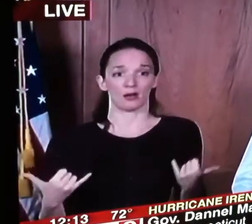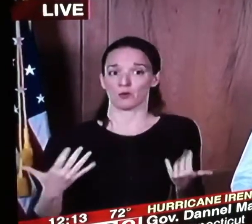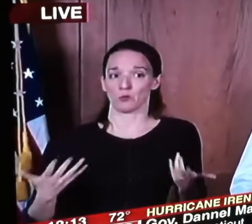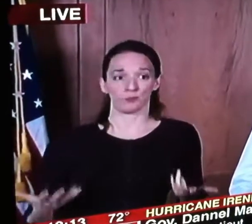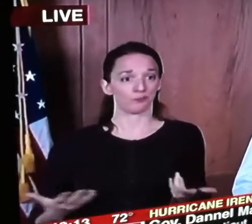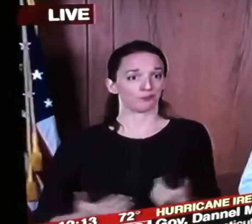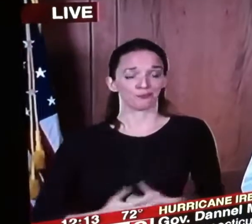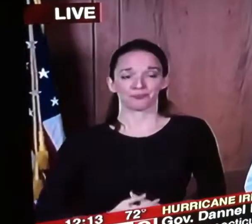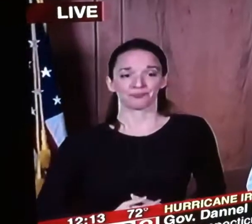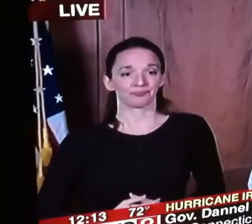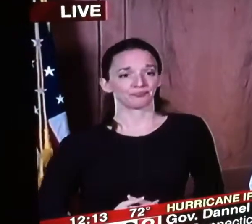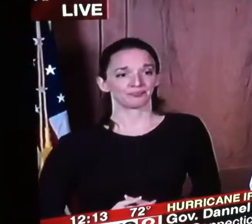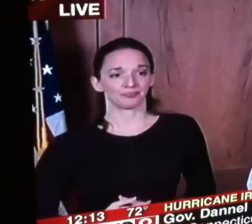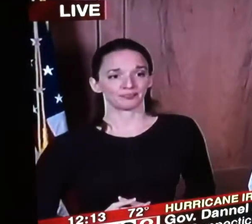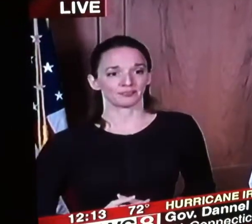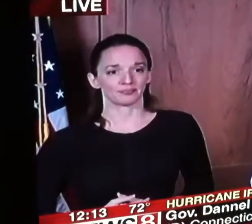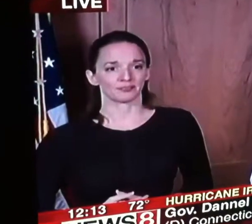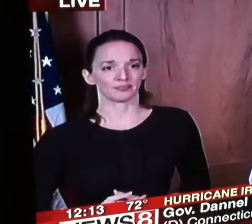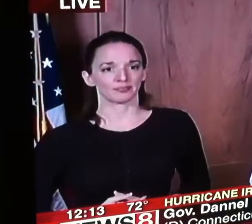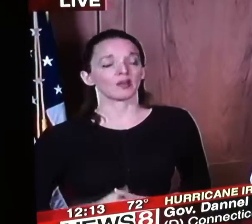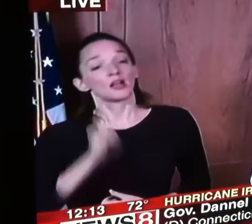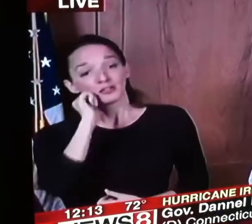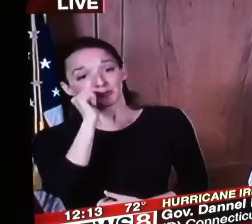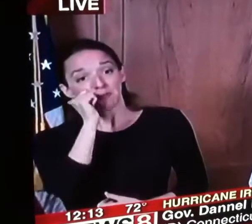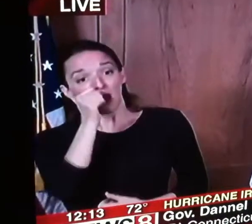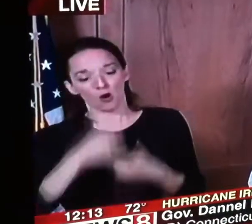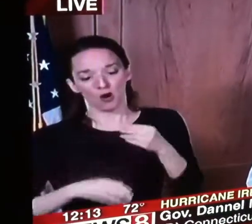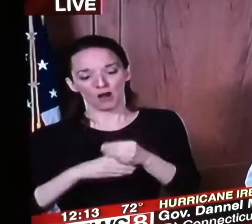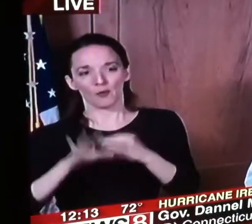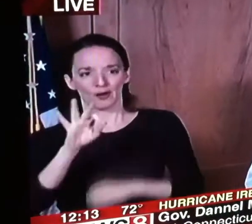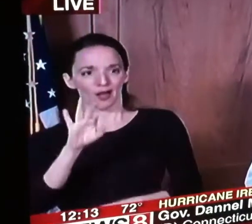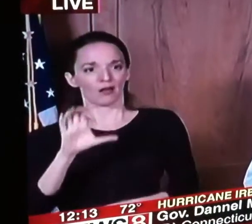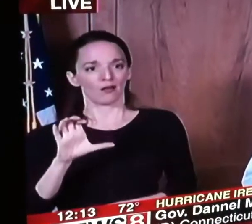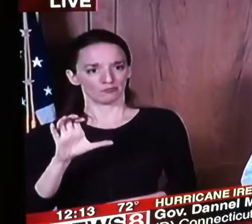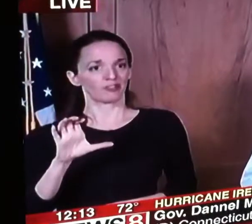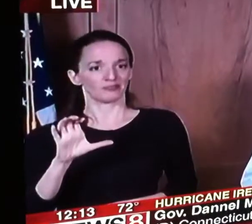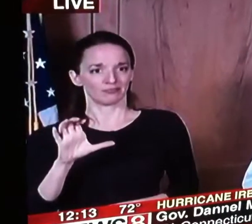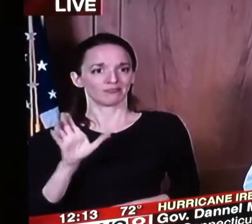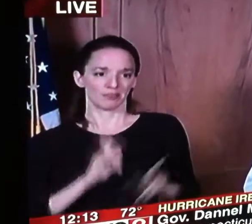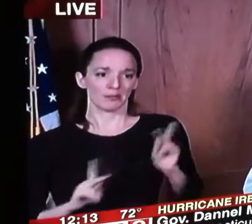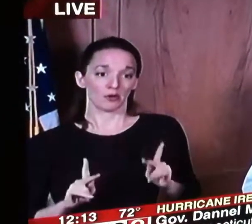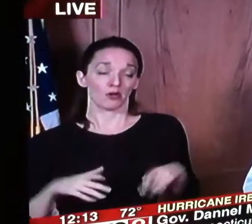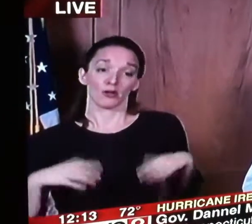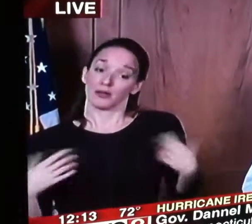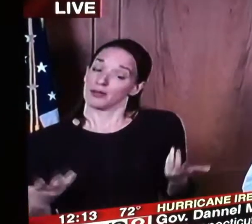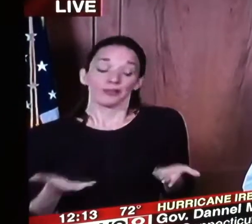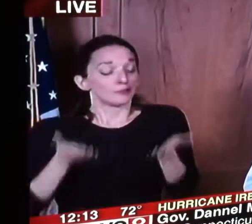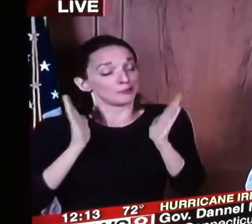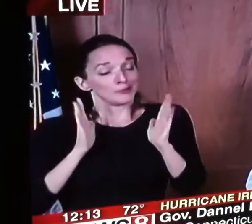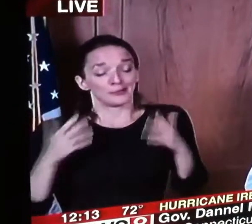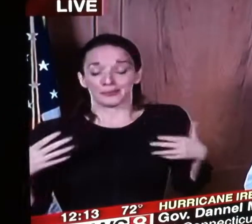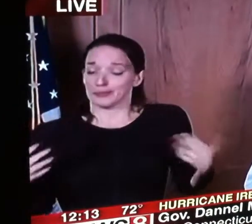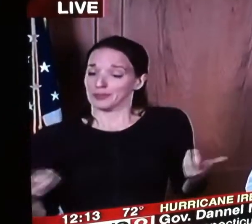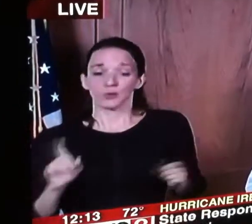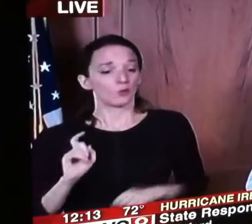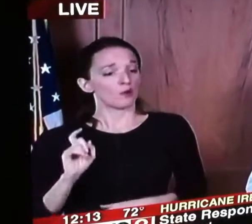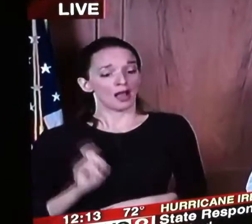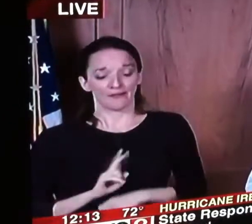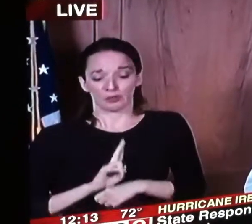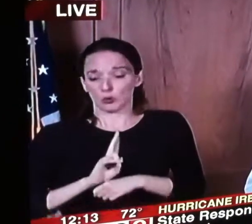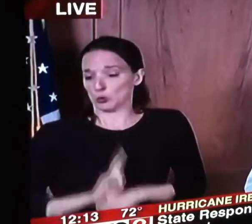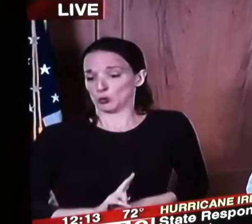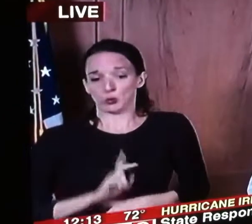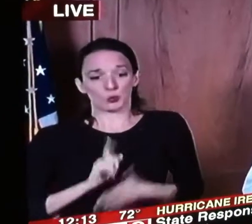of uh tomorrow I think 900 uh so you listen we're we're we we have to deploy the assets we have